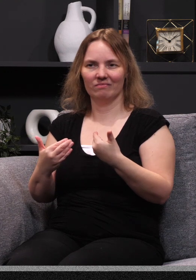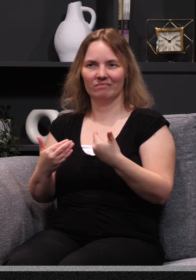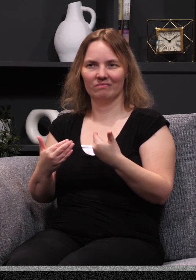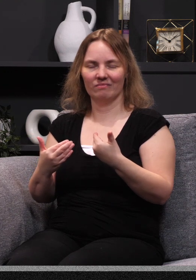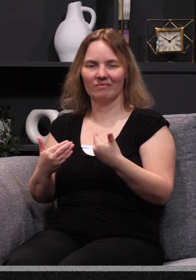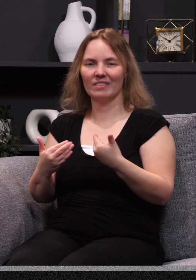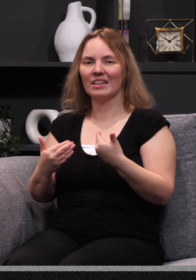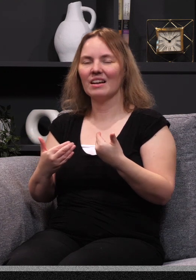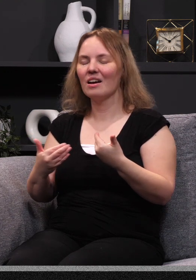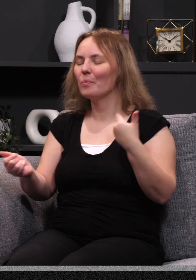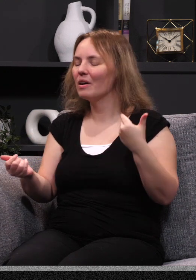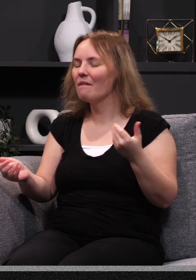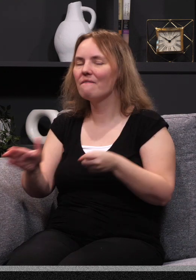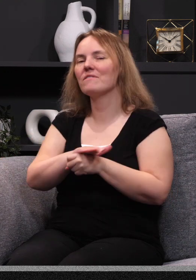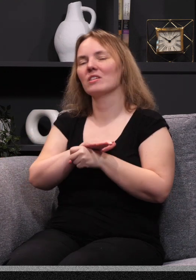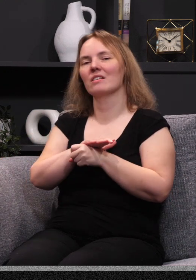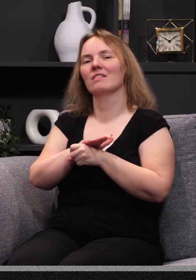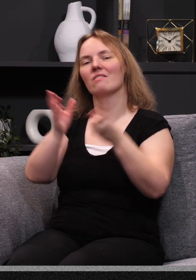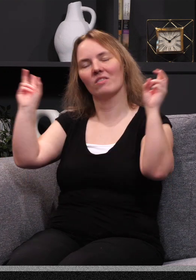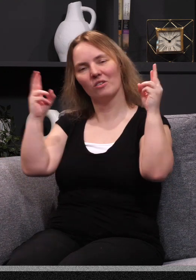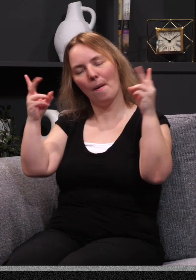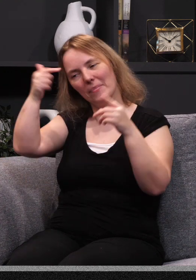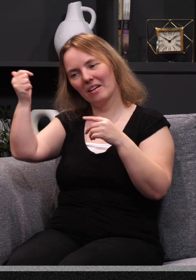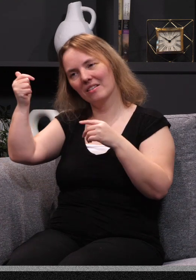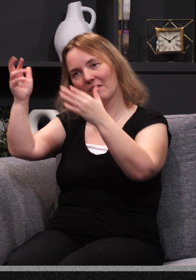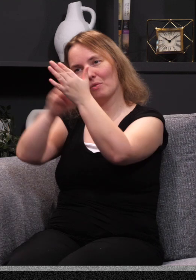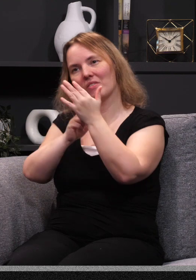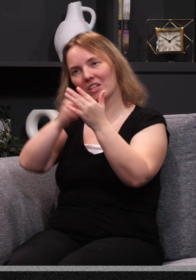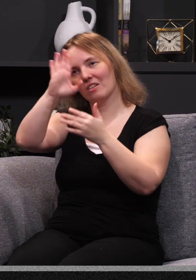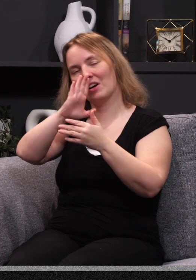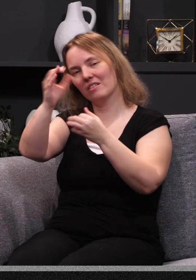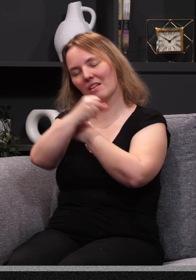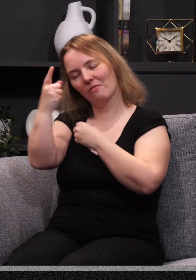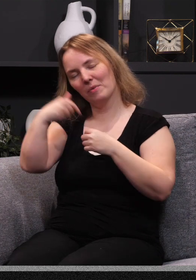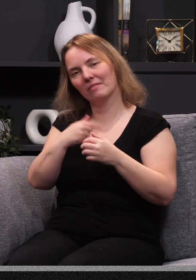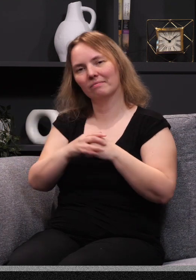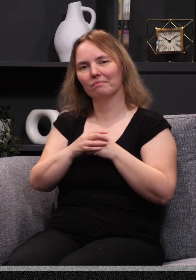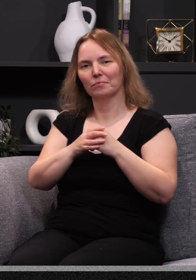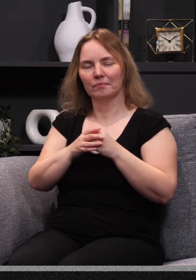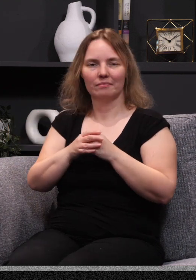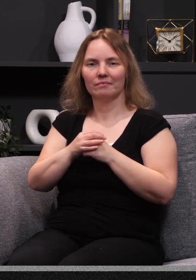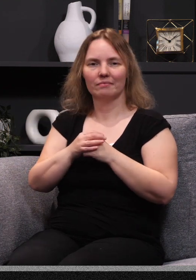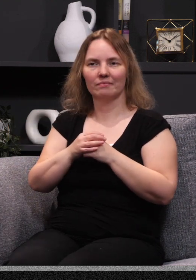up? Faith statements? No. We are completely victorious because of the revelation of God's love for me.